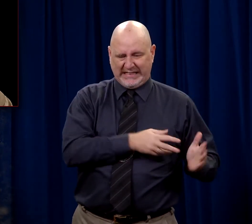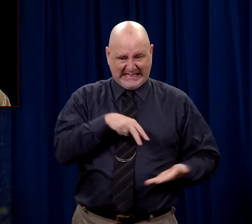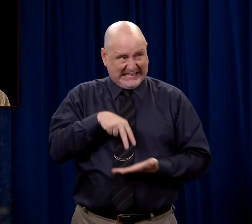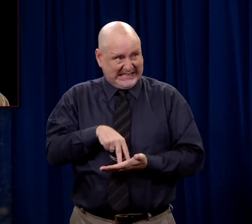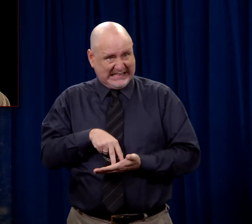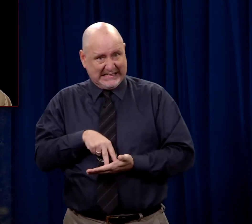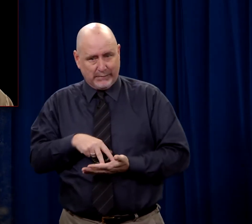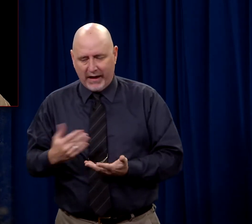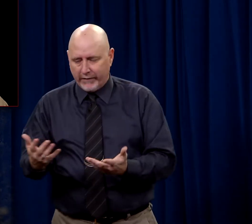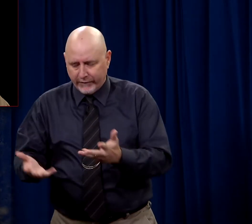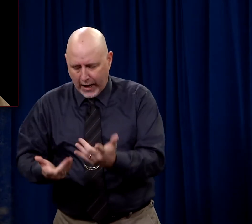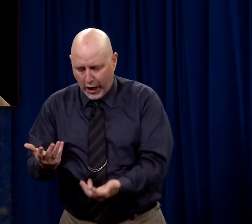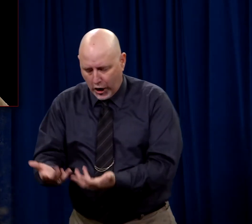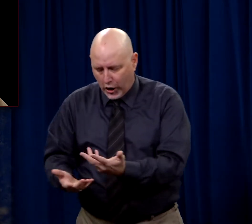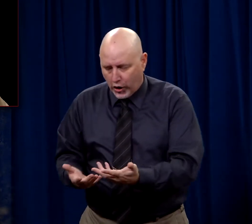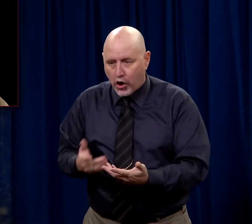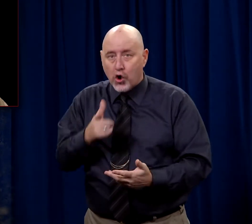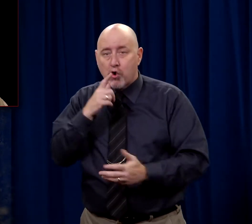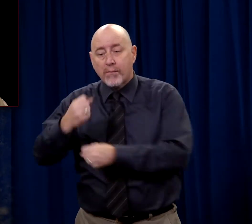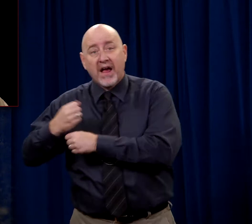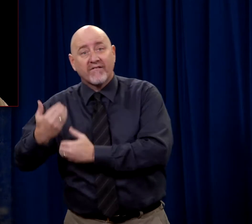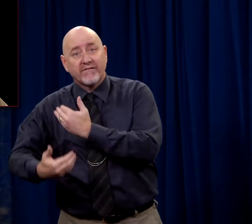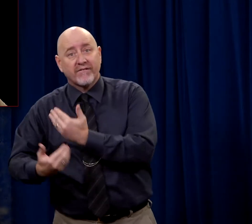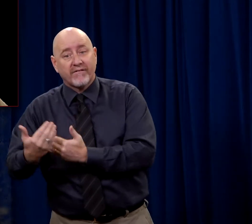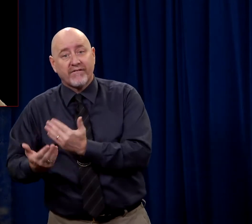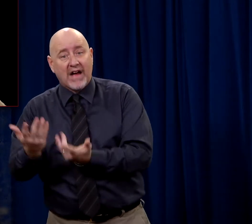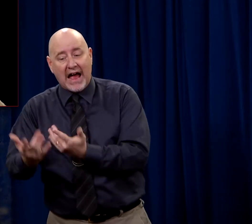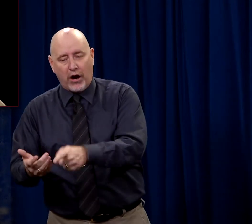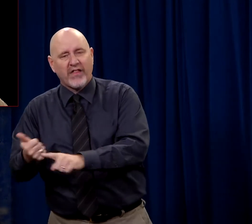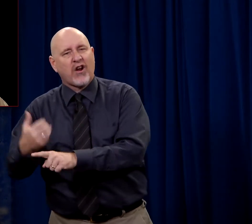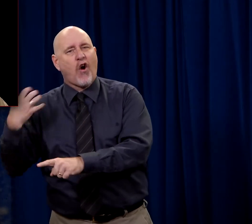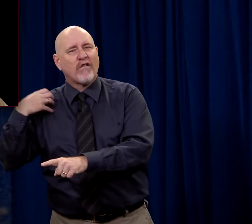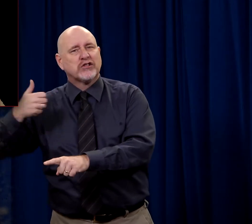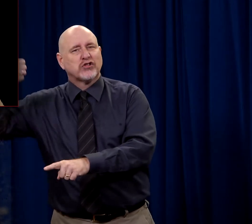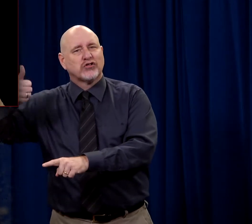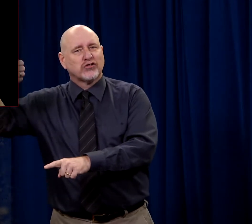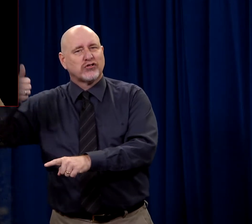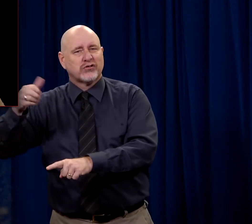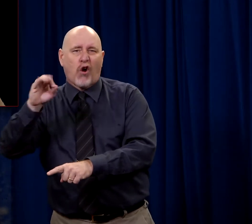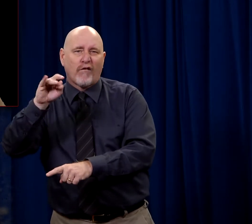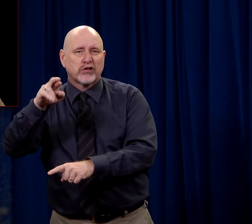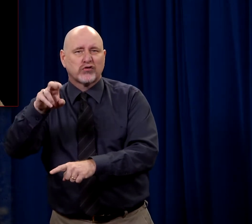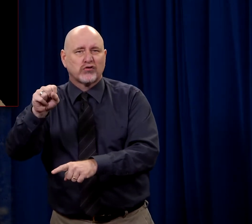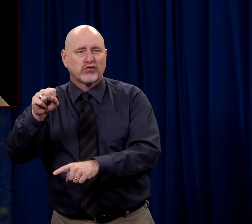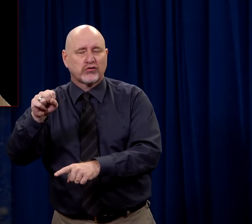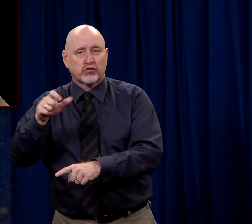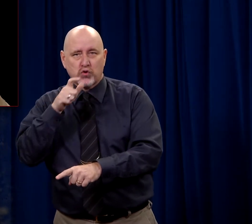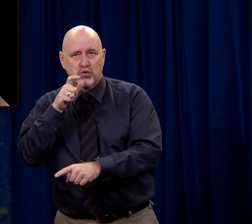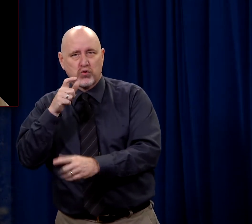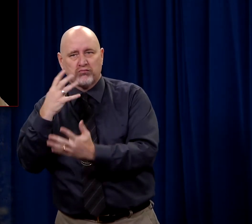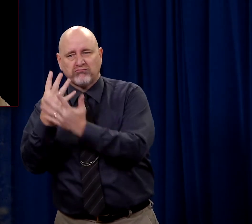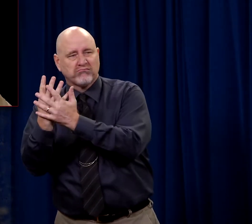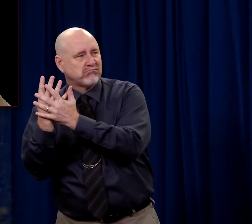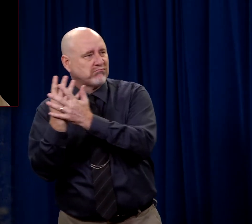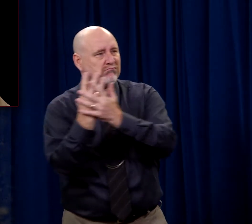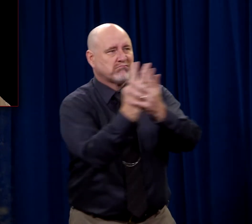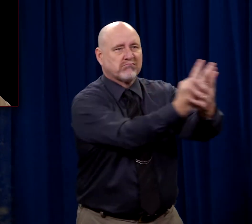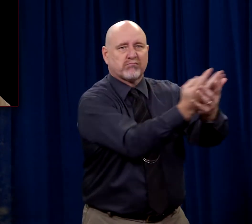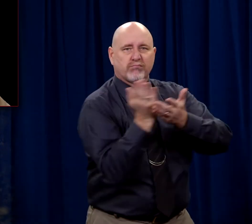he's standing there by a fire. And the ones who kindled the fire are officers. Presumably the officers who brought Jesus,